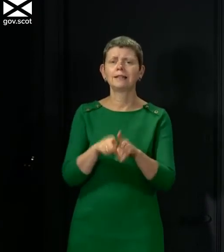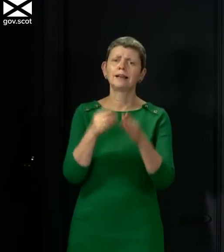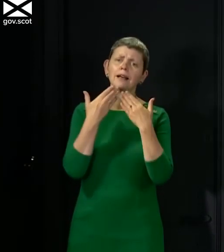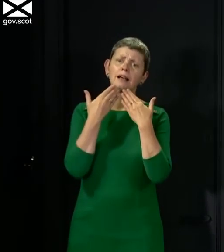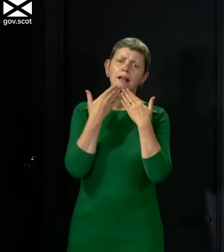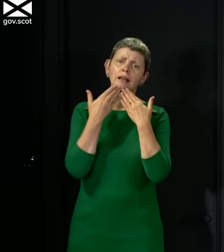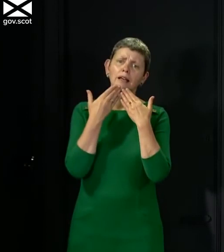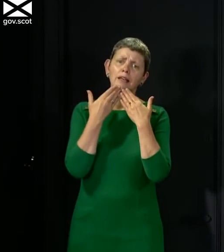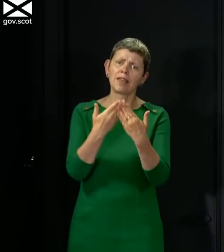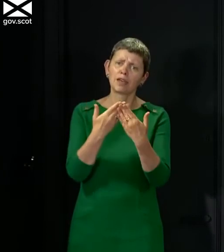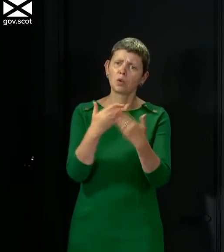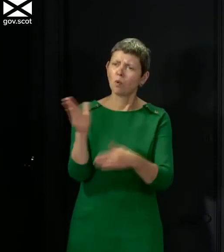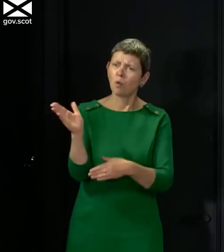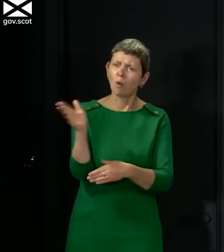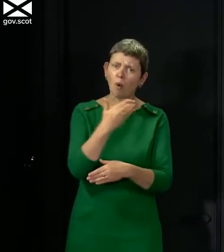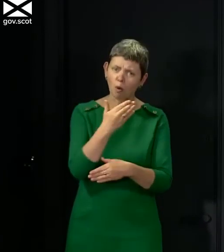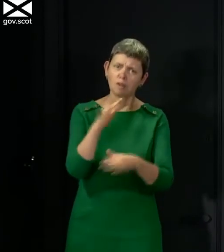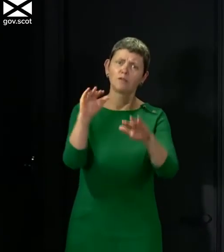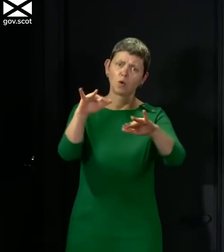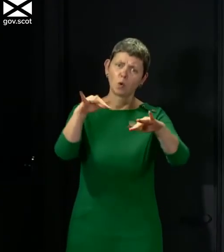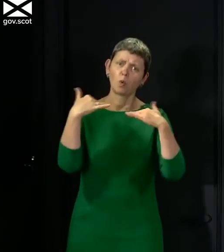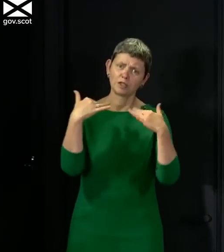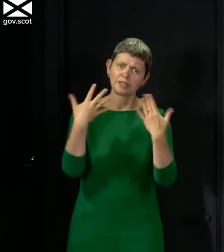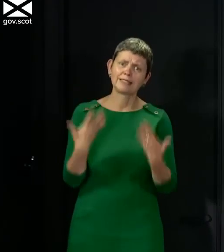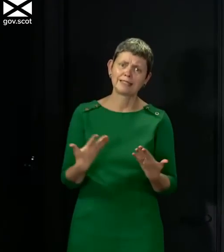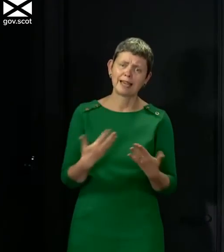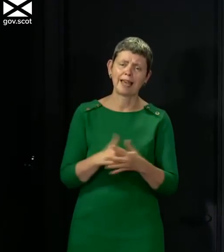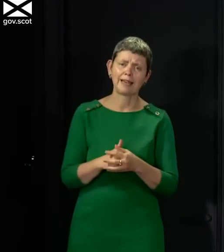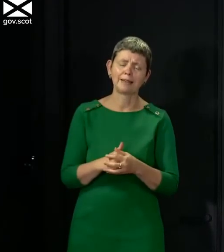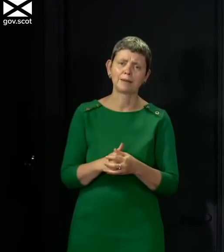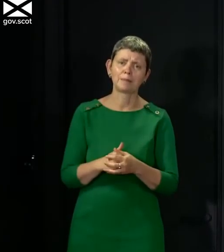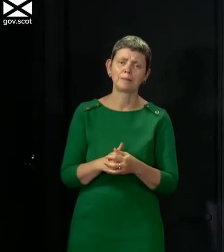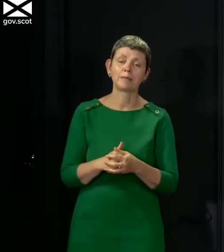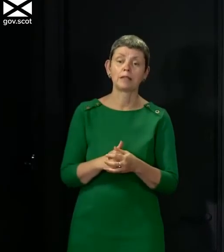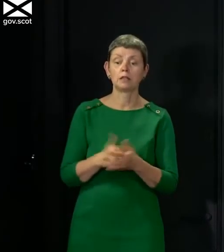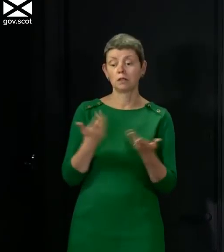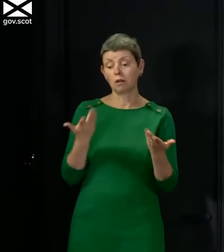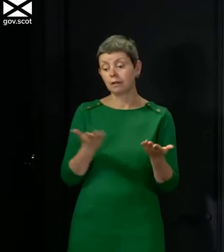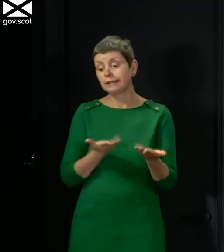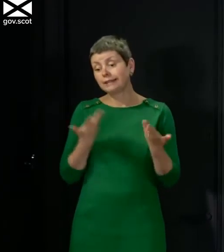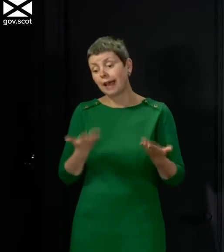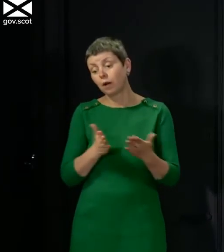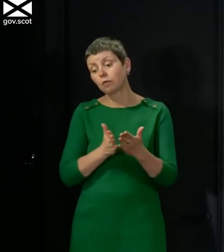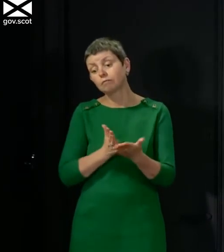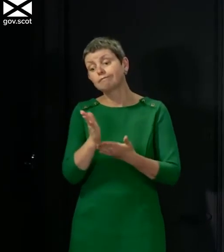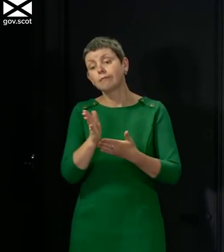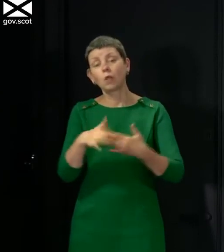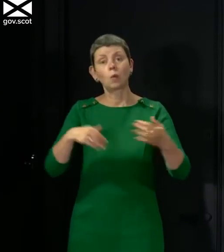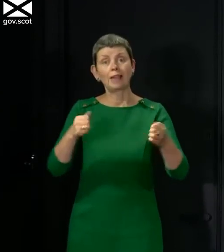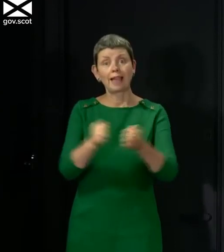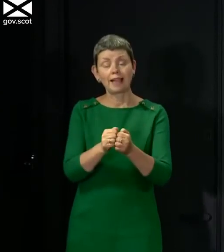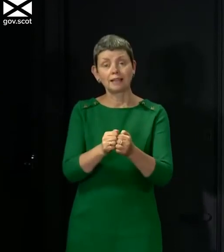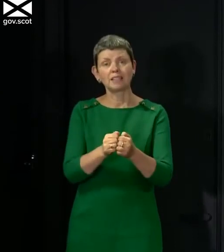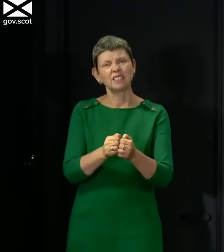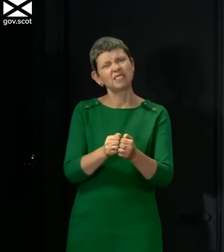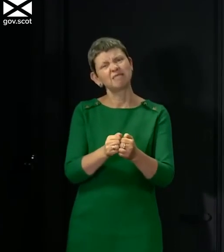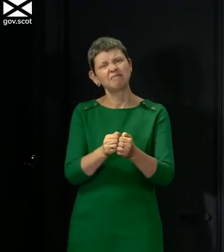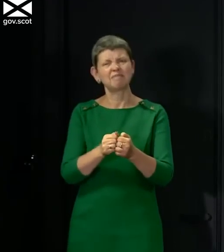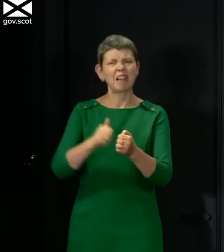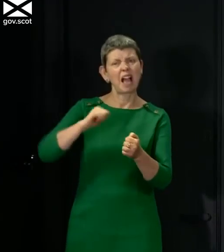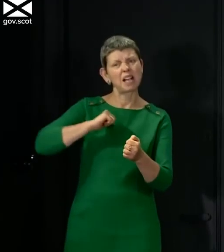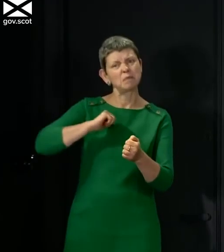grateful to all of you for joining us I will leave you as we head into the weekend probably a rainy